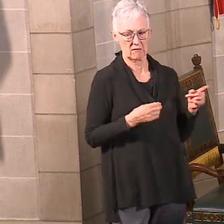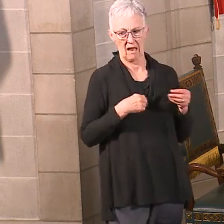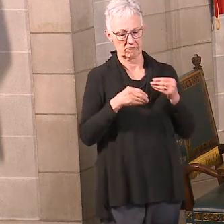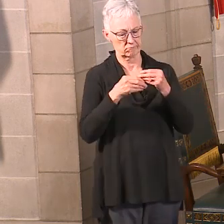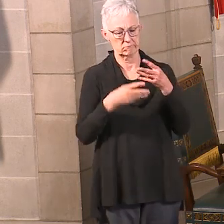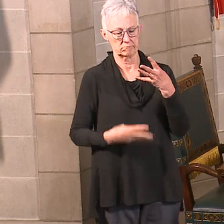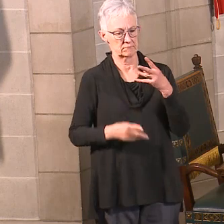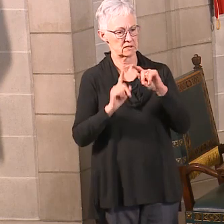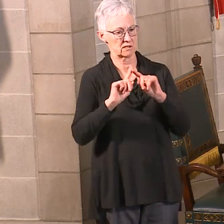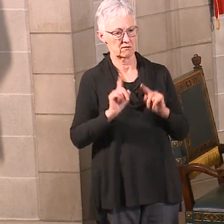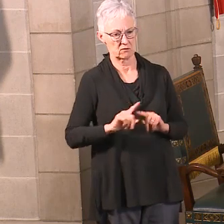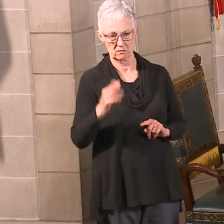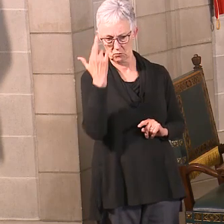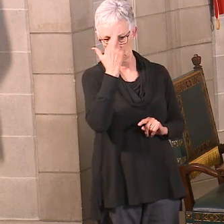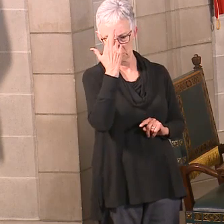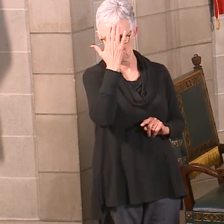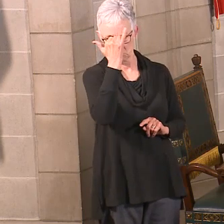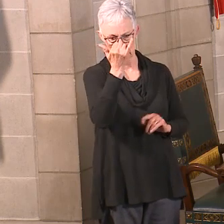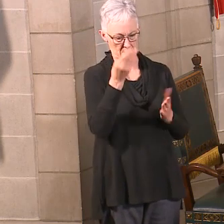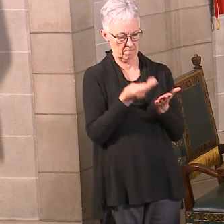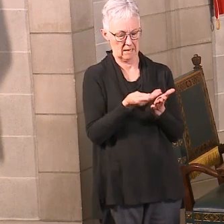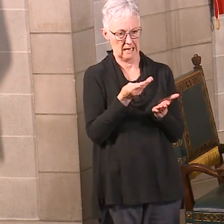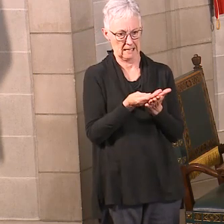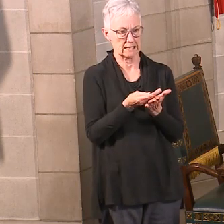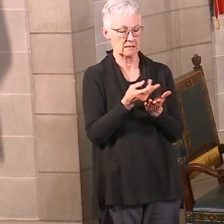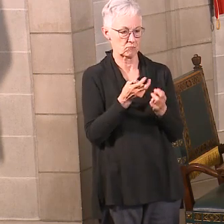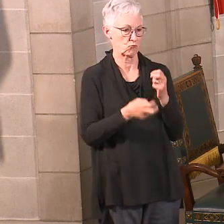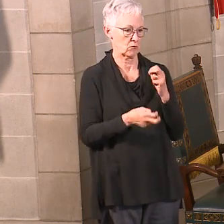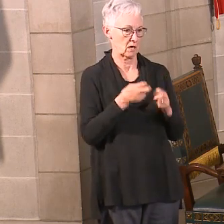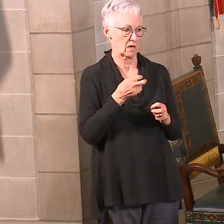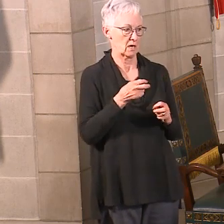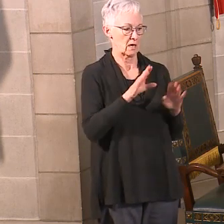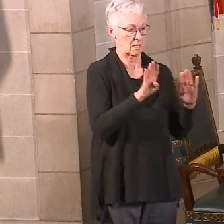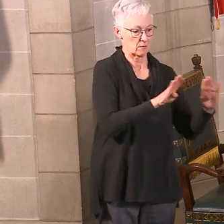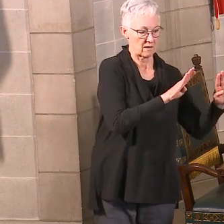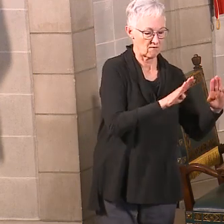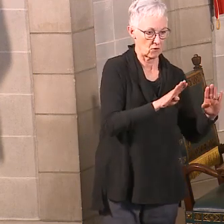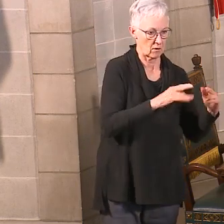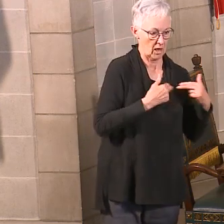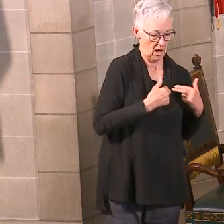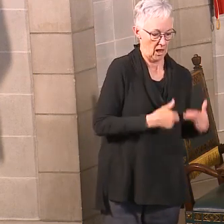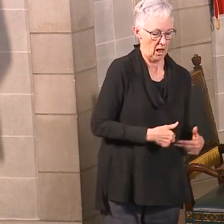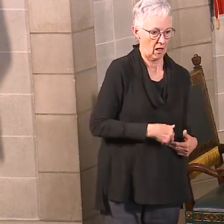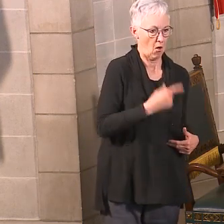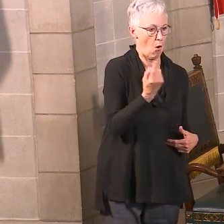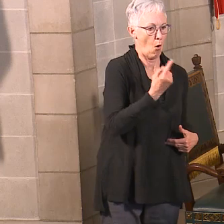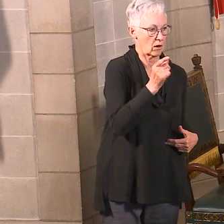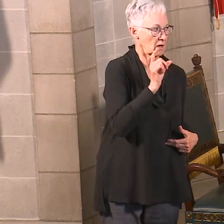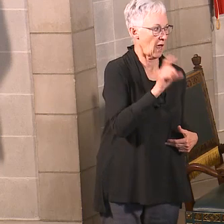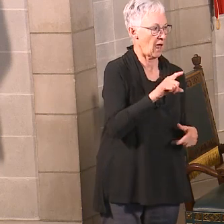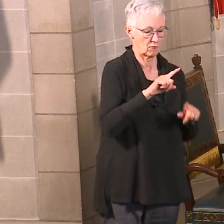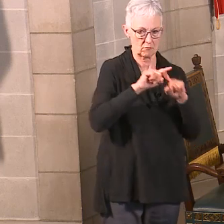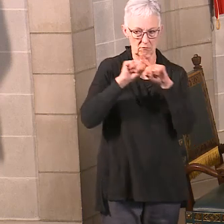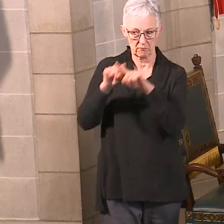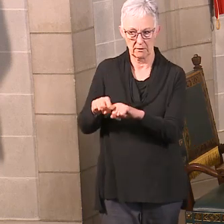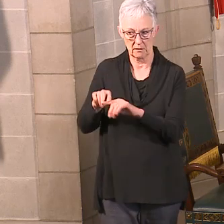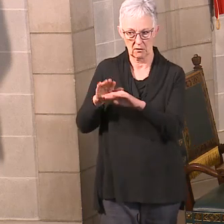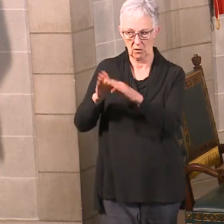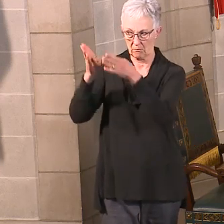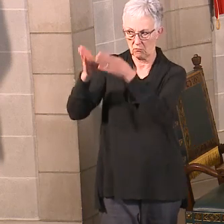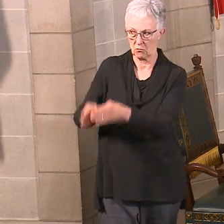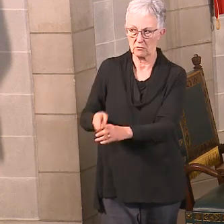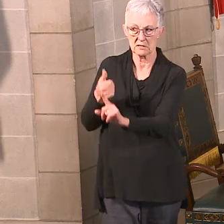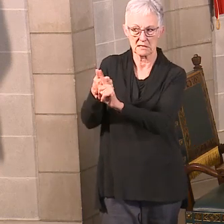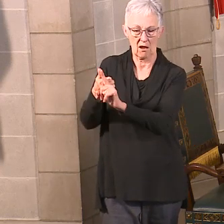a concern. mean, behavioral health in and of itself has always had to rely more heavily on public payers than other health care